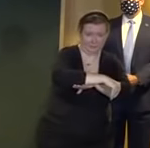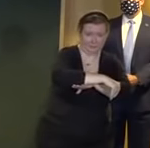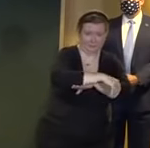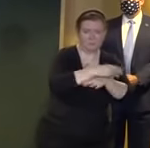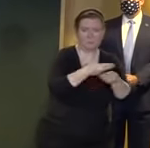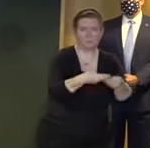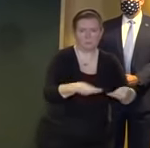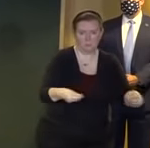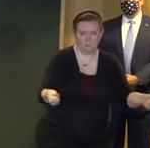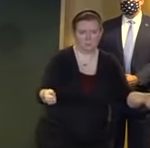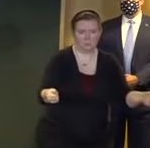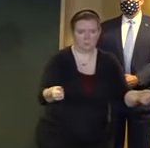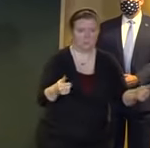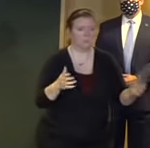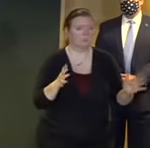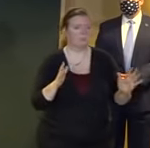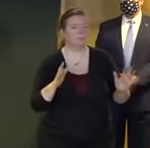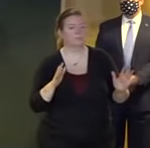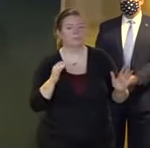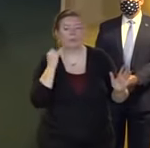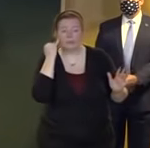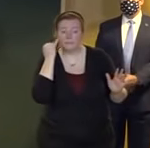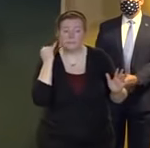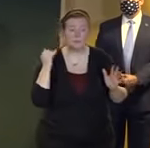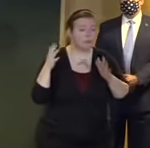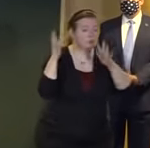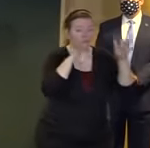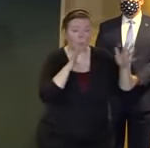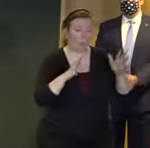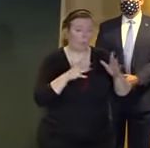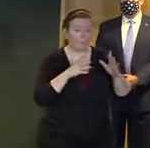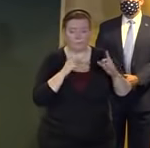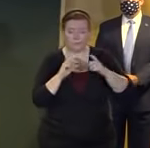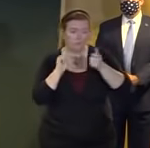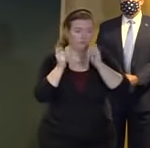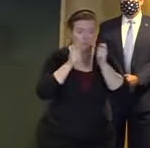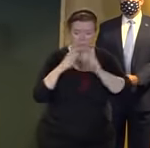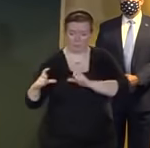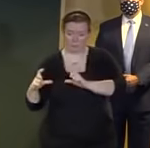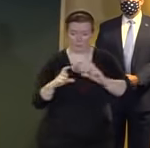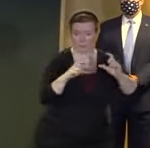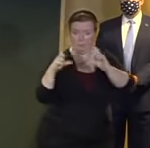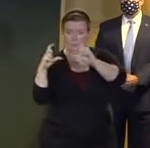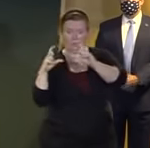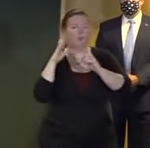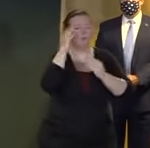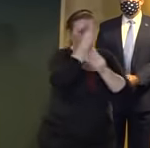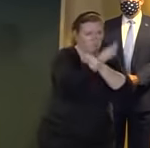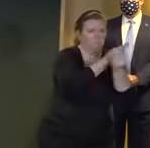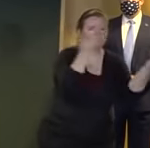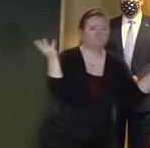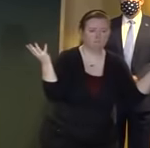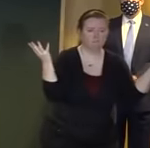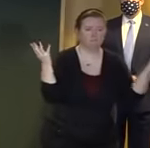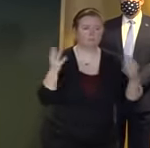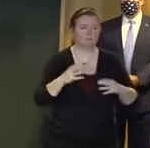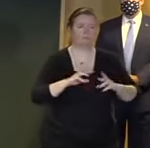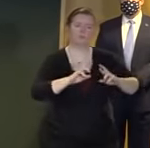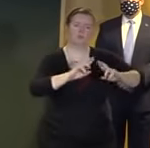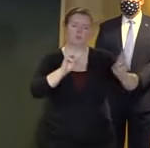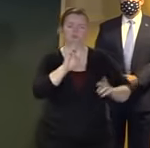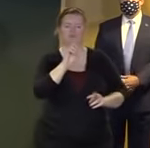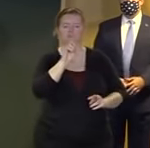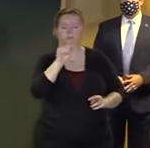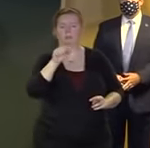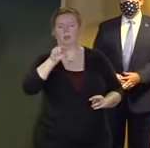than what we've signaled to you today this morning we'll come back to you and and we'll communicate ready.nj.gov is the best place to go